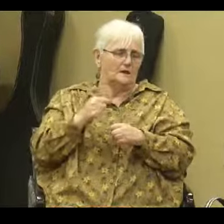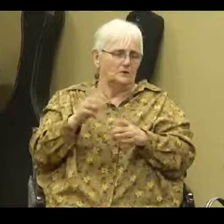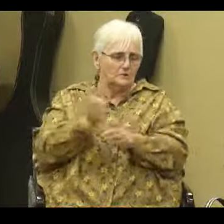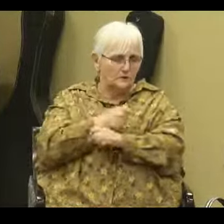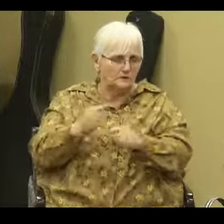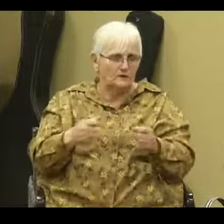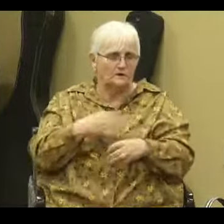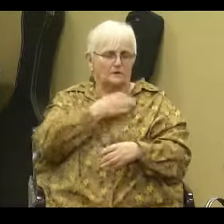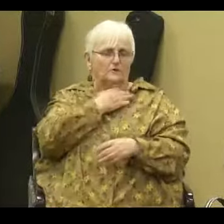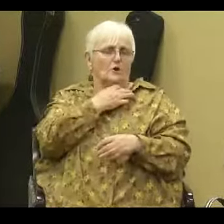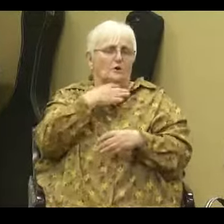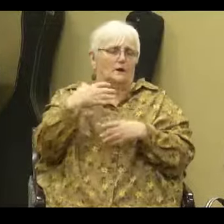It's going to choke it out.